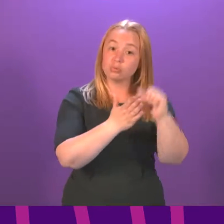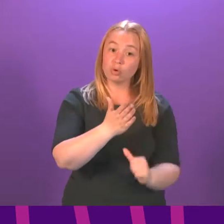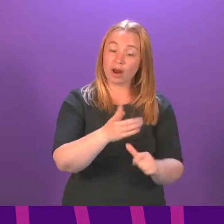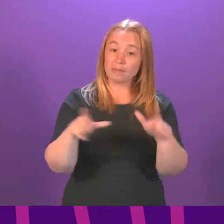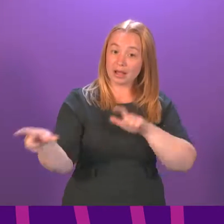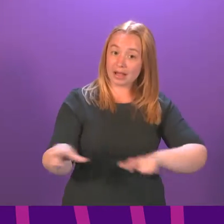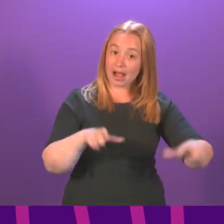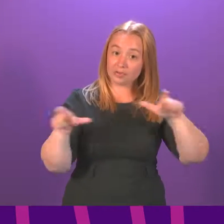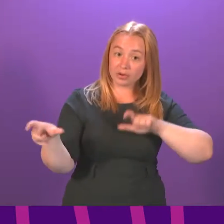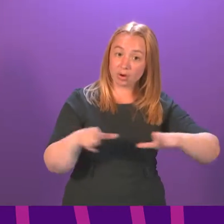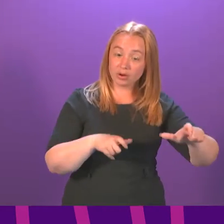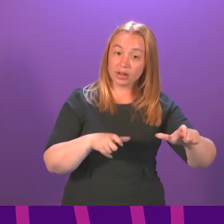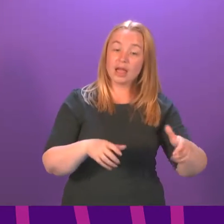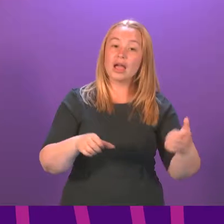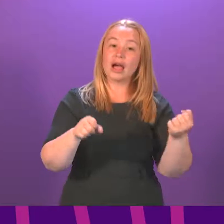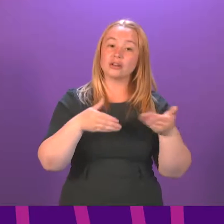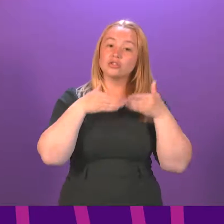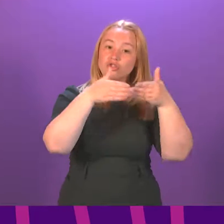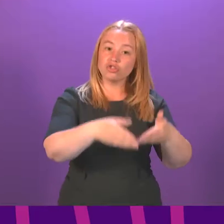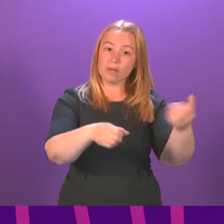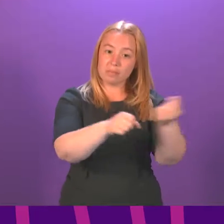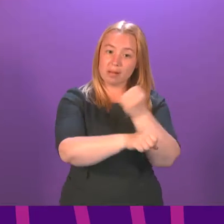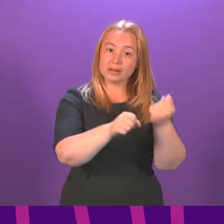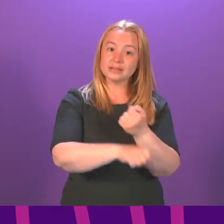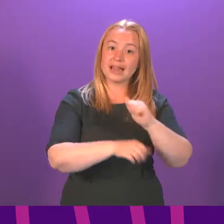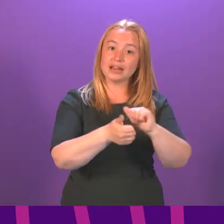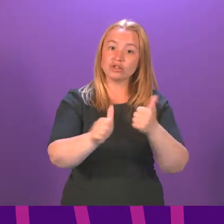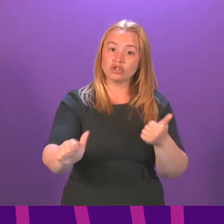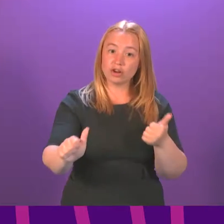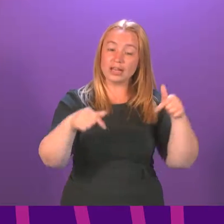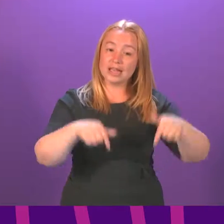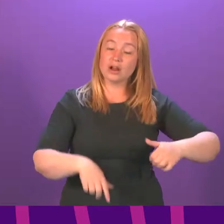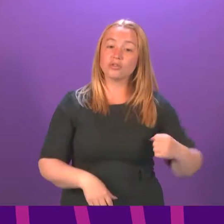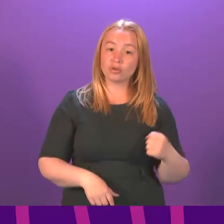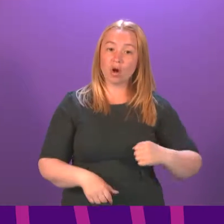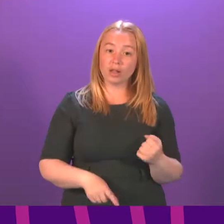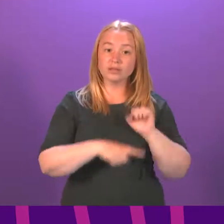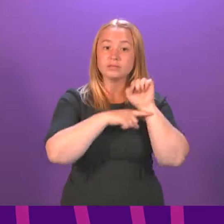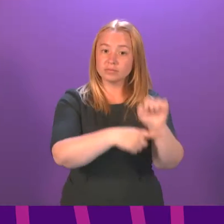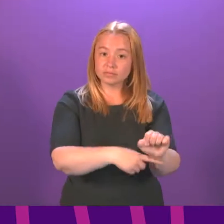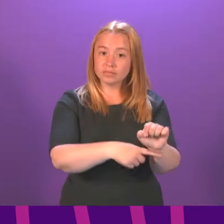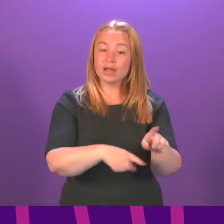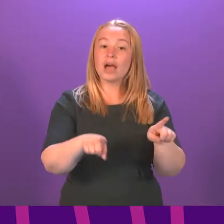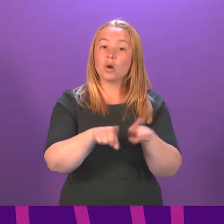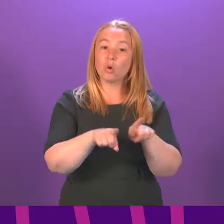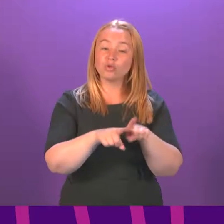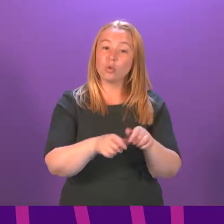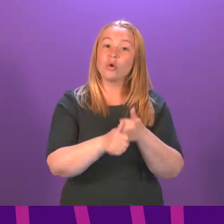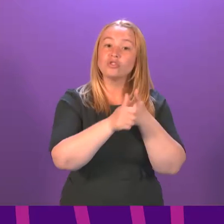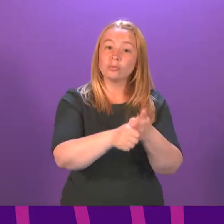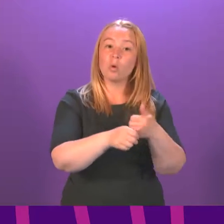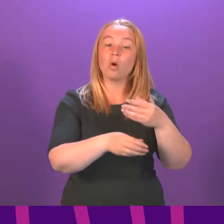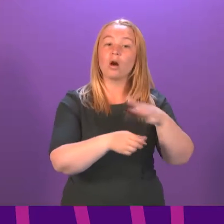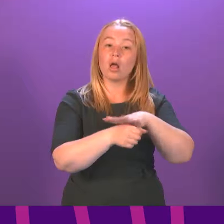future of the yard and to the shipbuilding and industry in Scotland, and including the support for the local economy, which